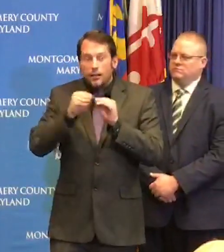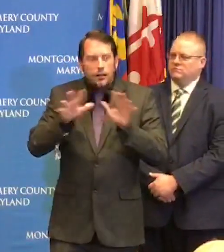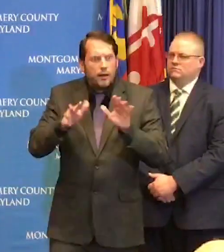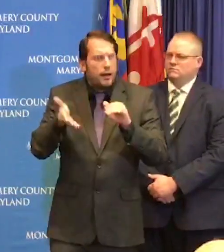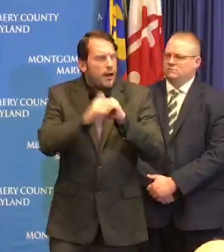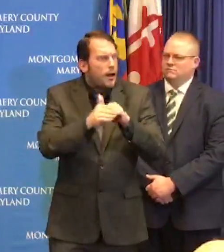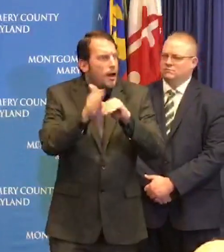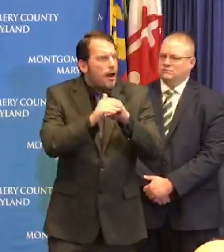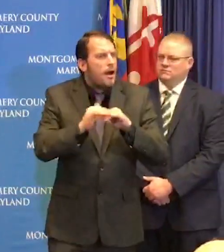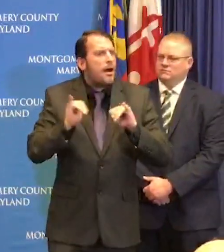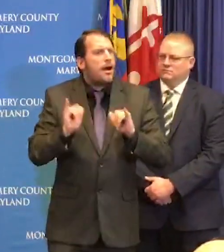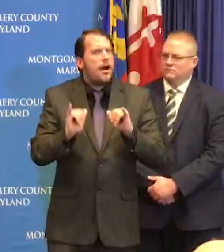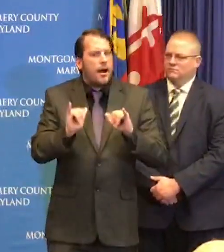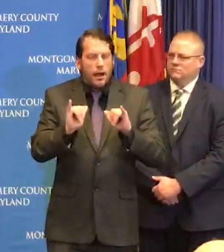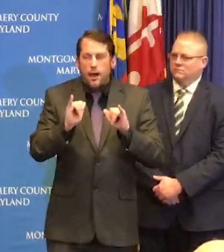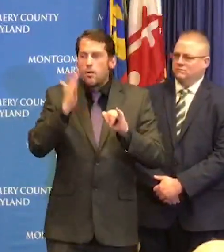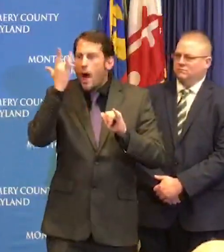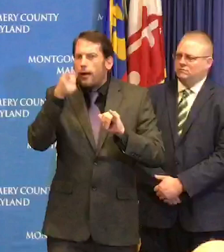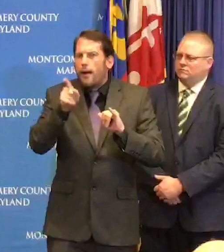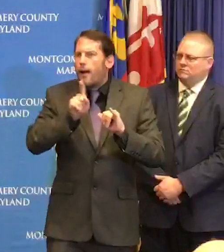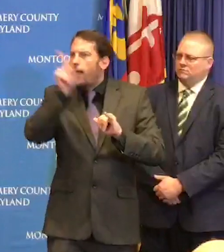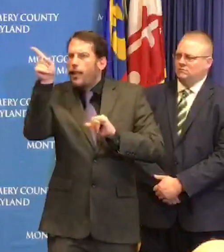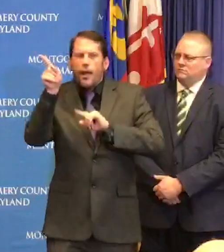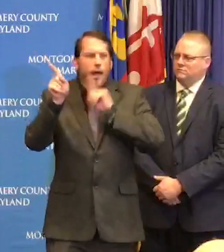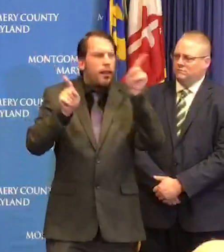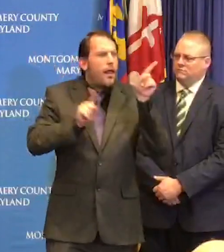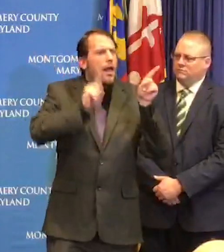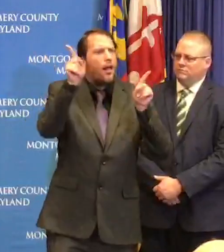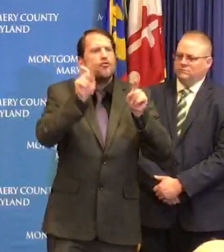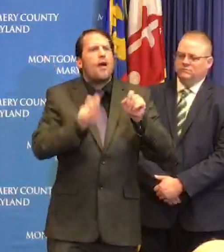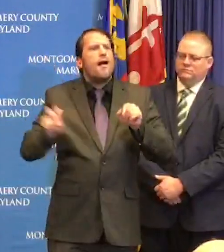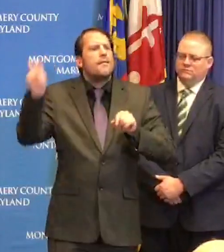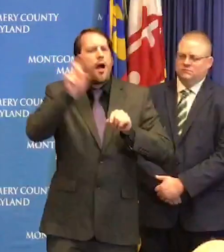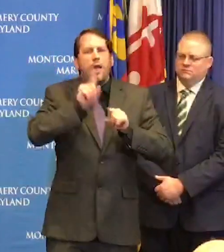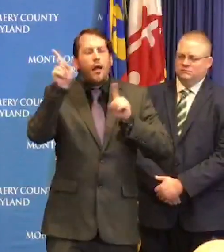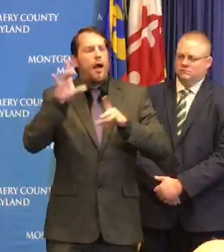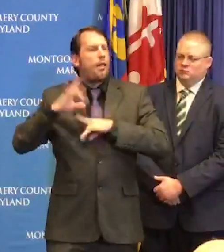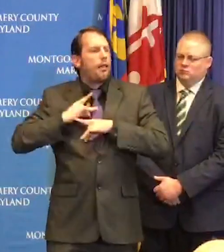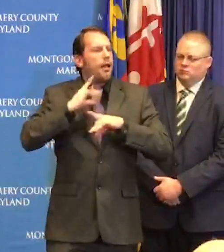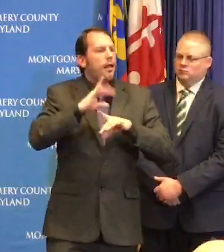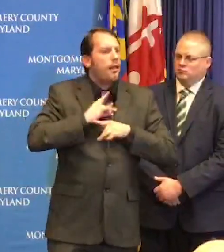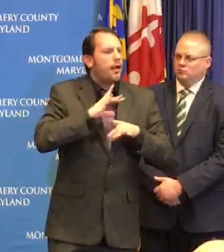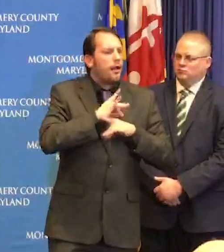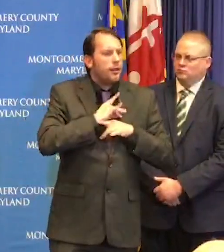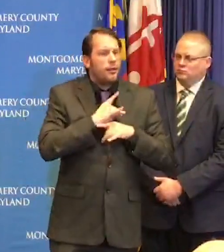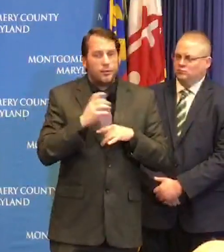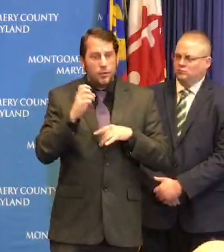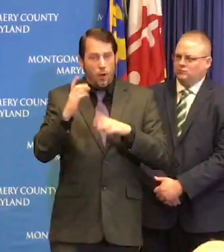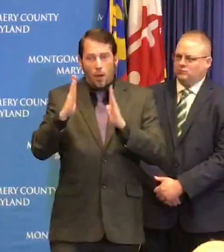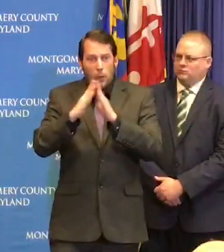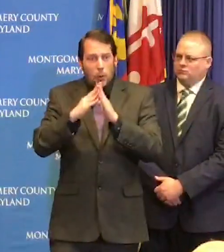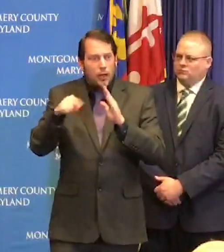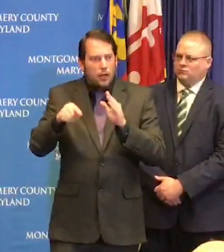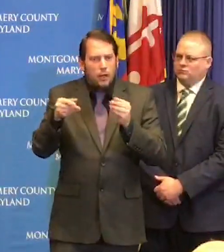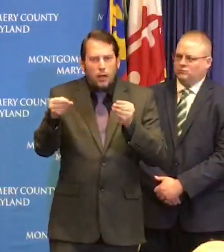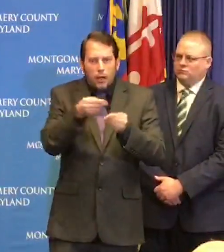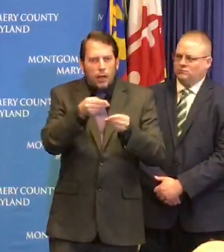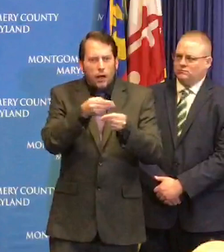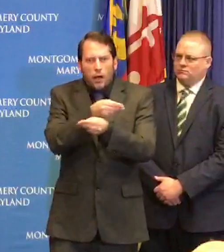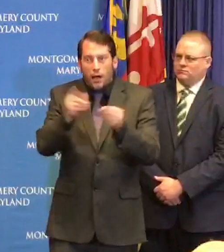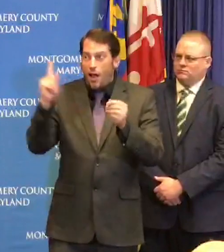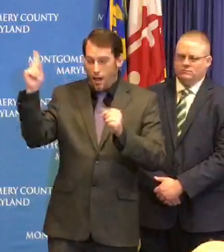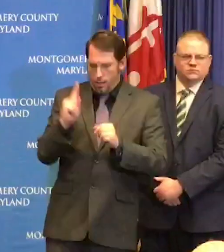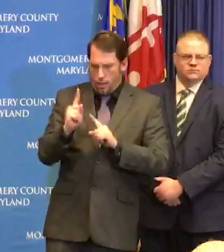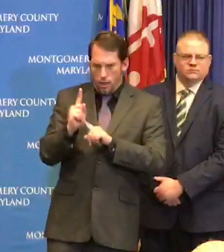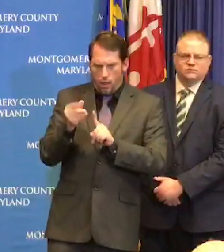evidence of community transmission in other jurisdictions close by so that necessitates us to alter our course and change what